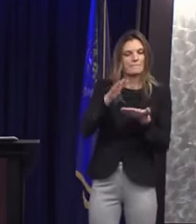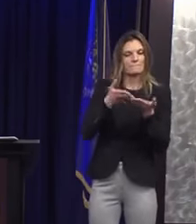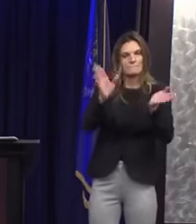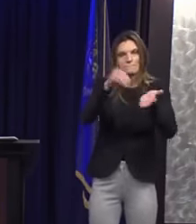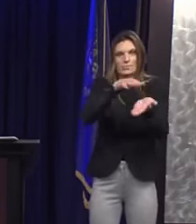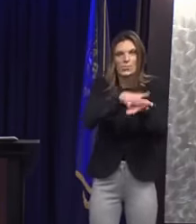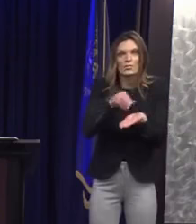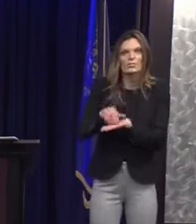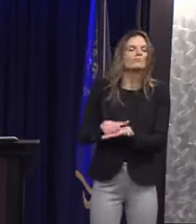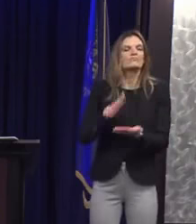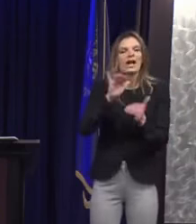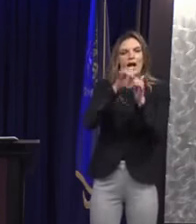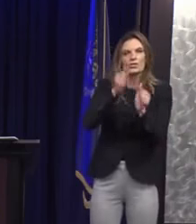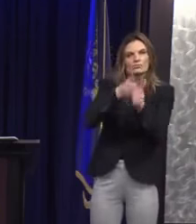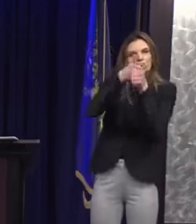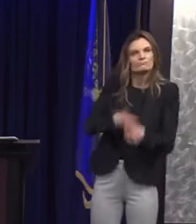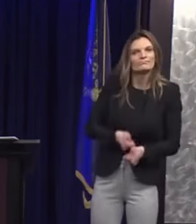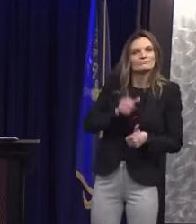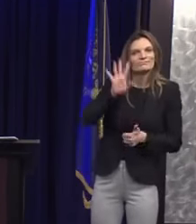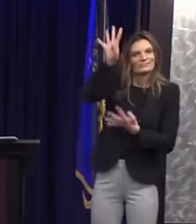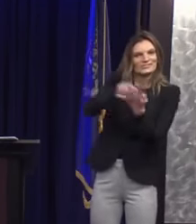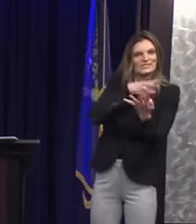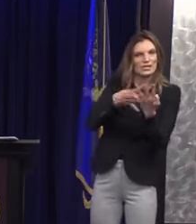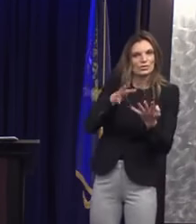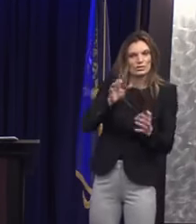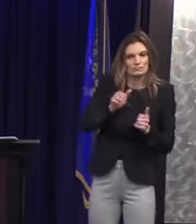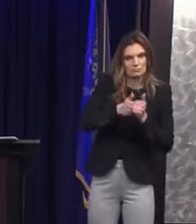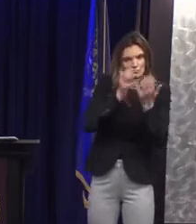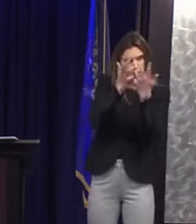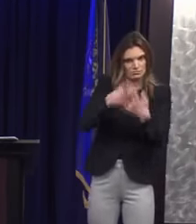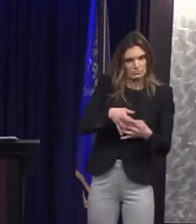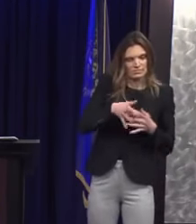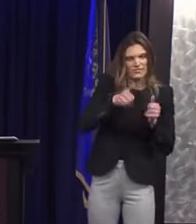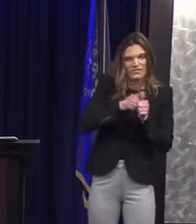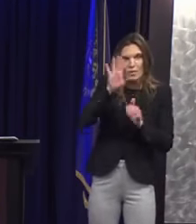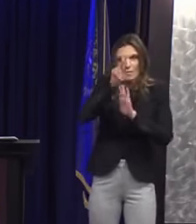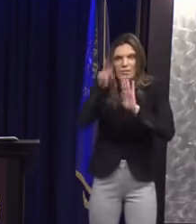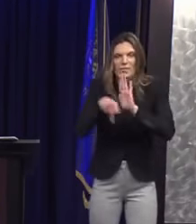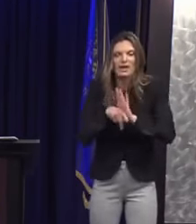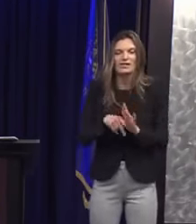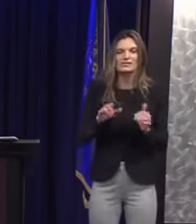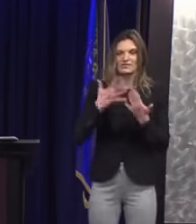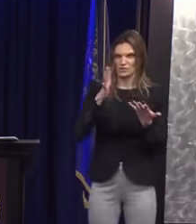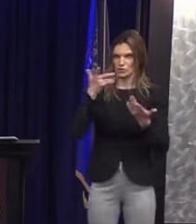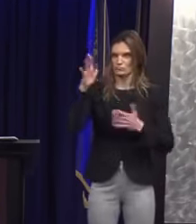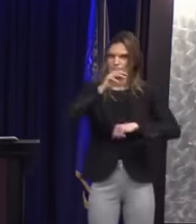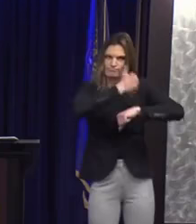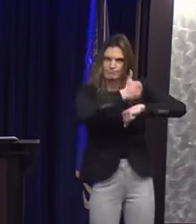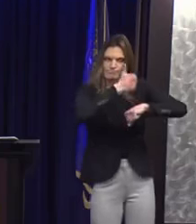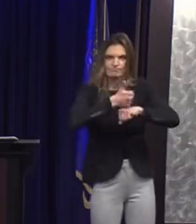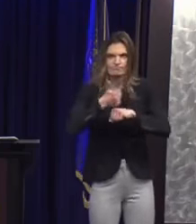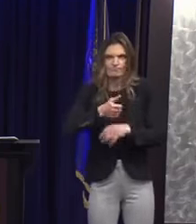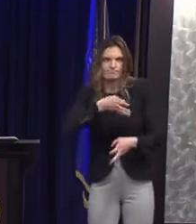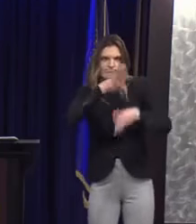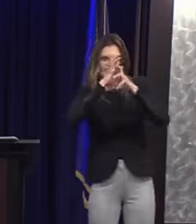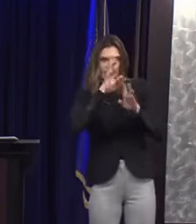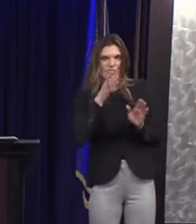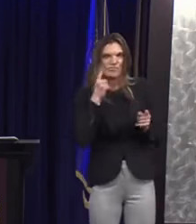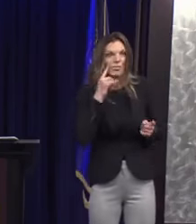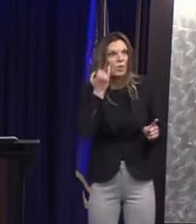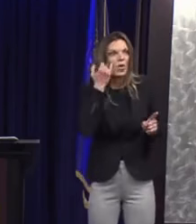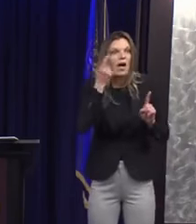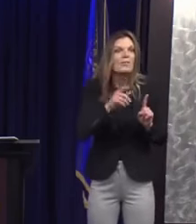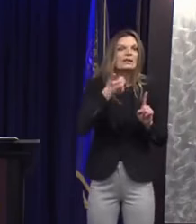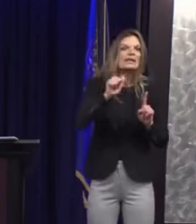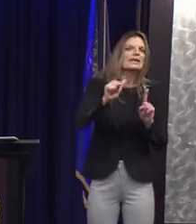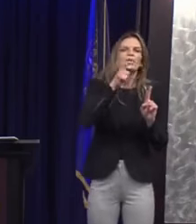mandated adherence to the records management policy and established protocols for responding to third party